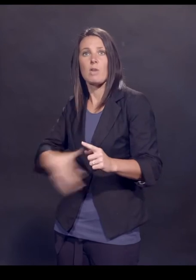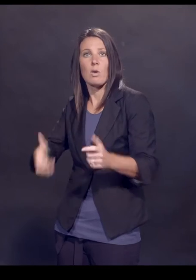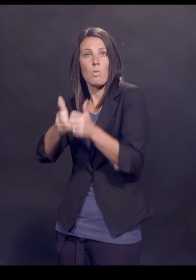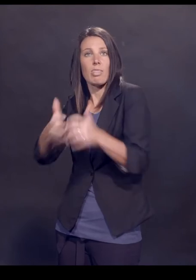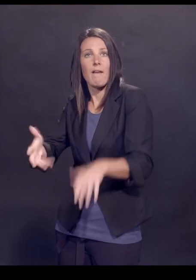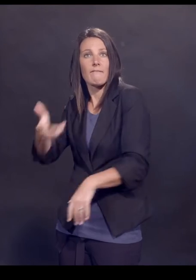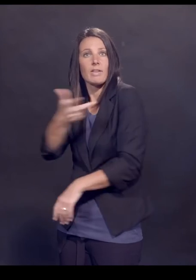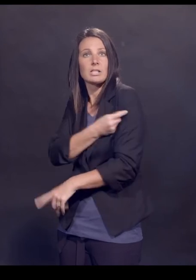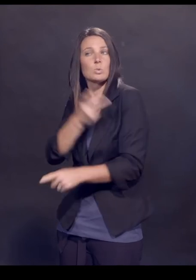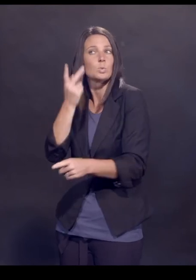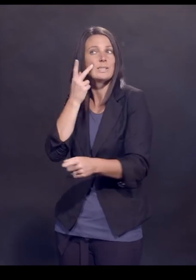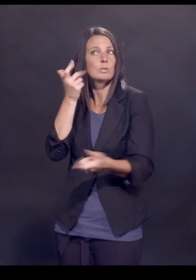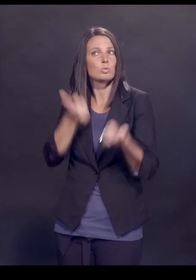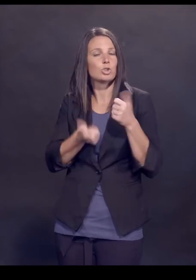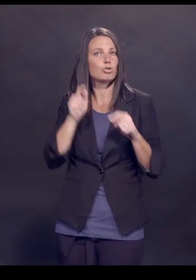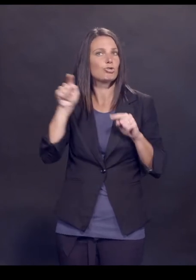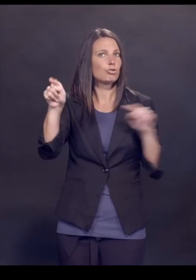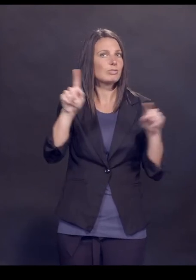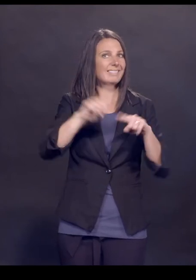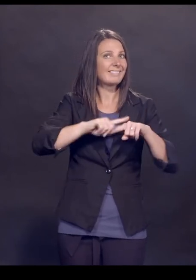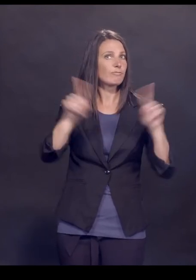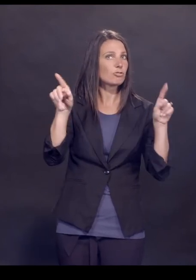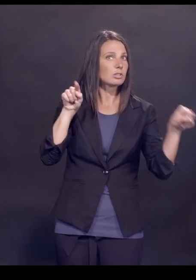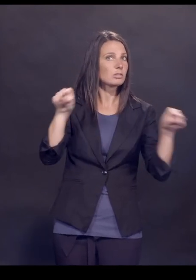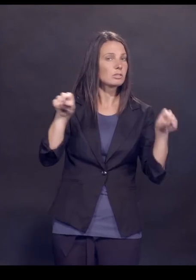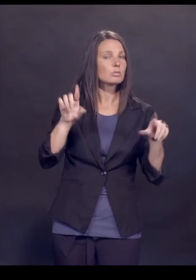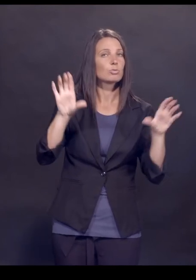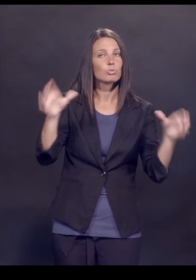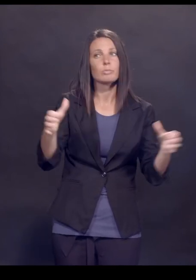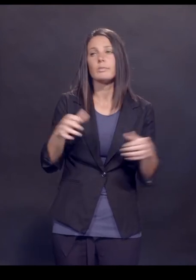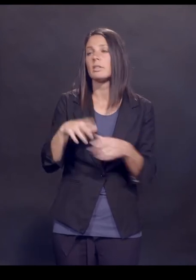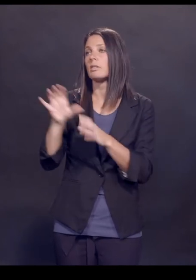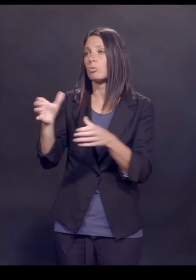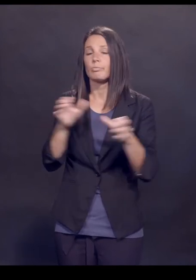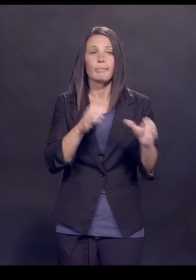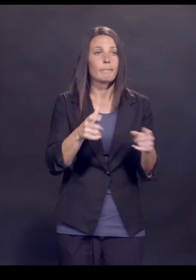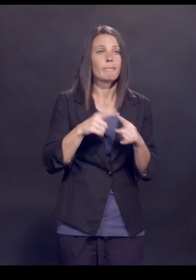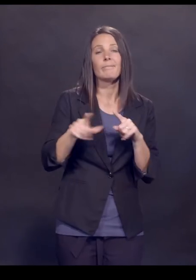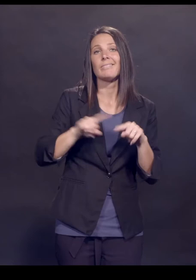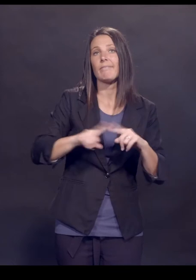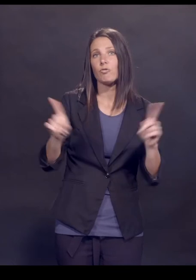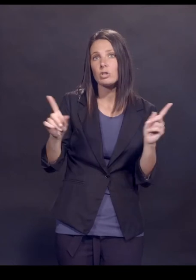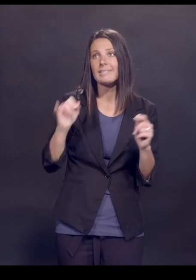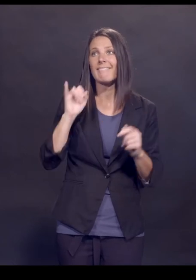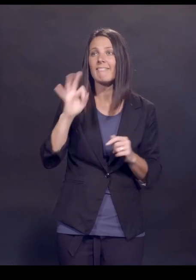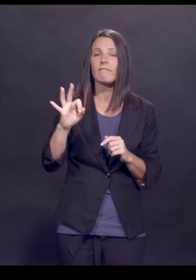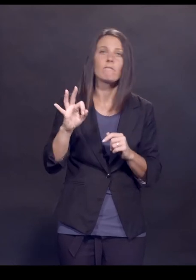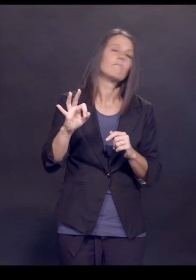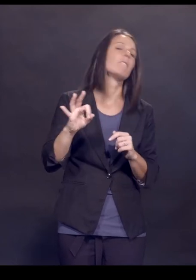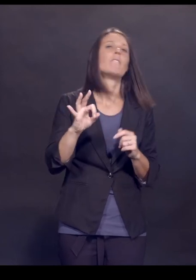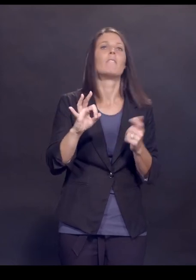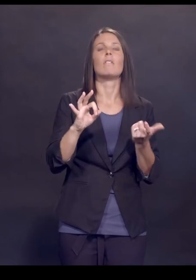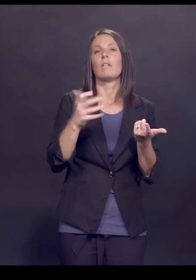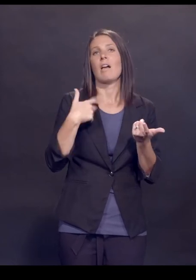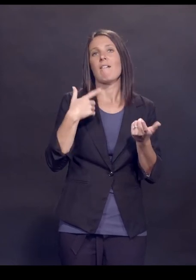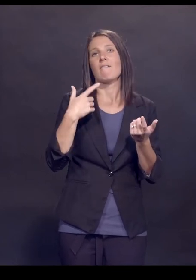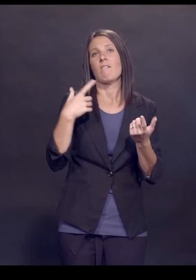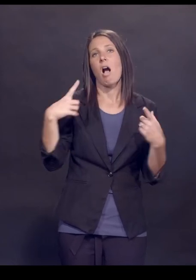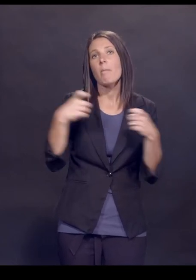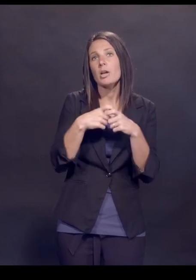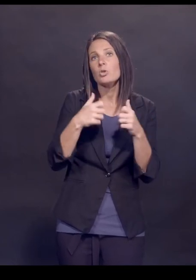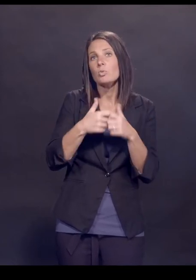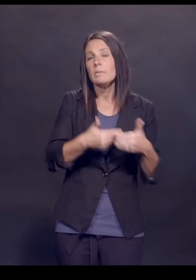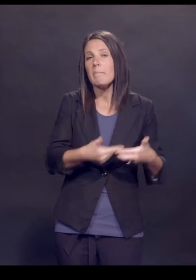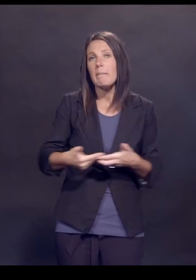vaccine to see whether or not there were any differences in those two groups, any differences in terms of maternal complications, any